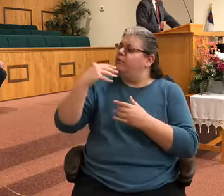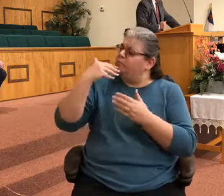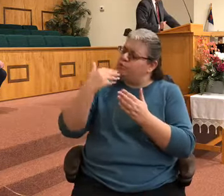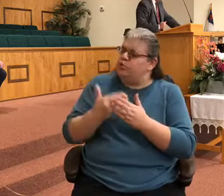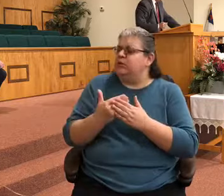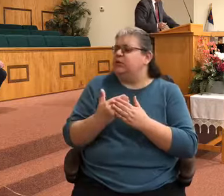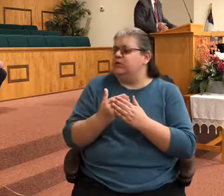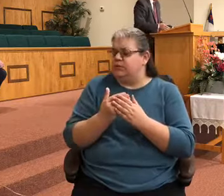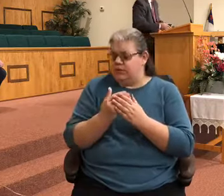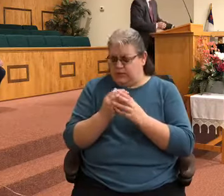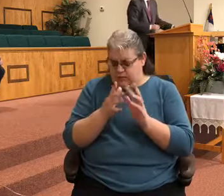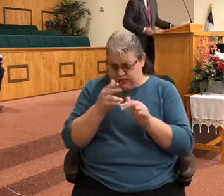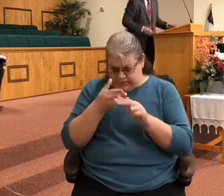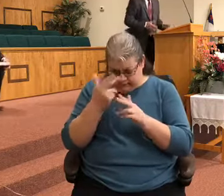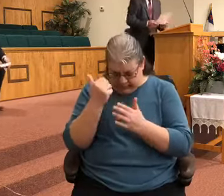Amen. All right. Let's have some.